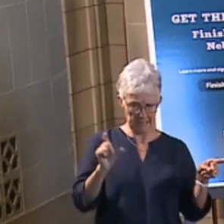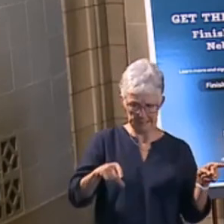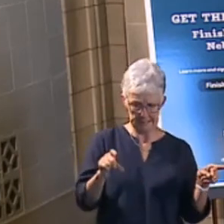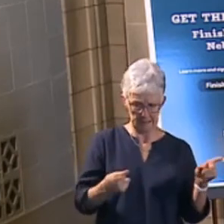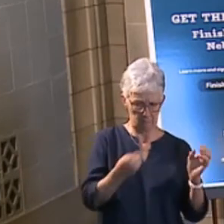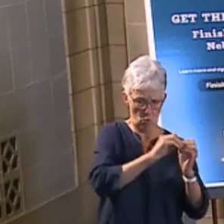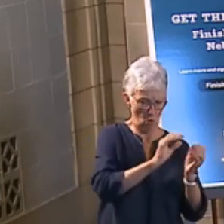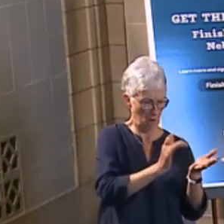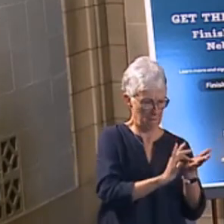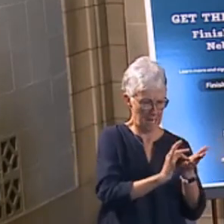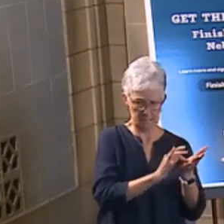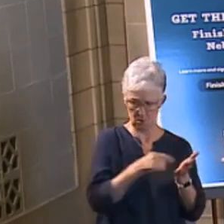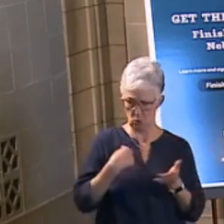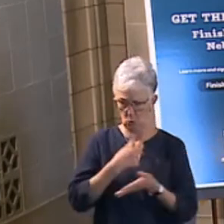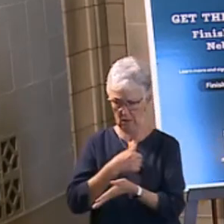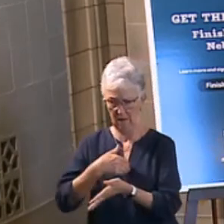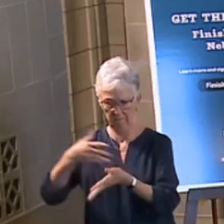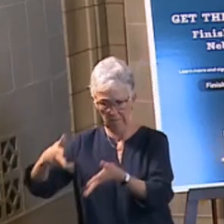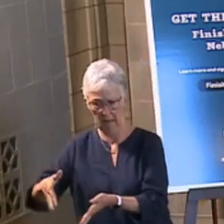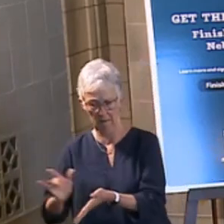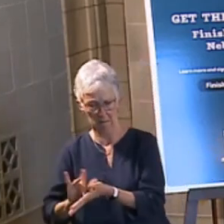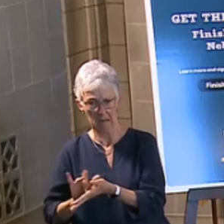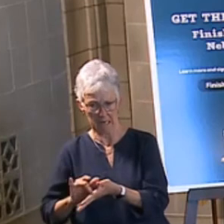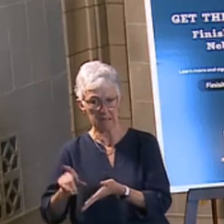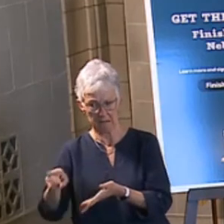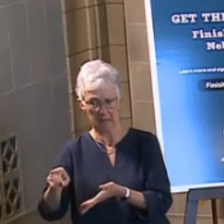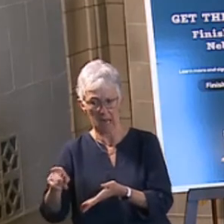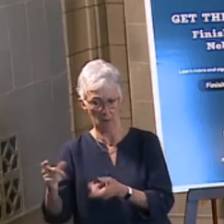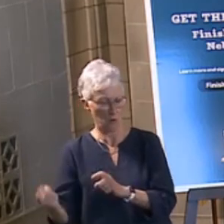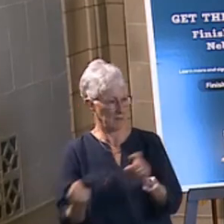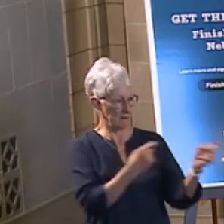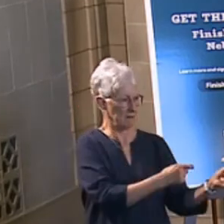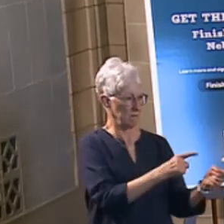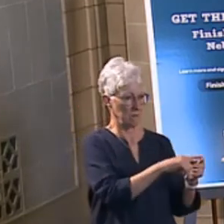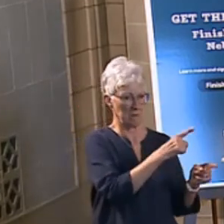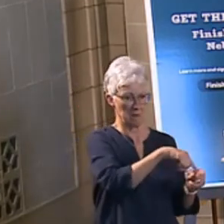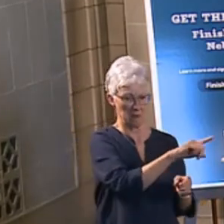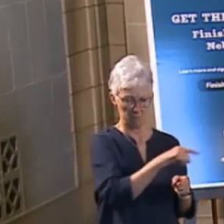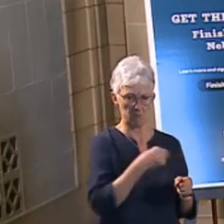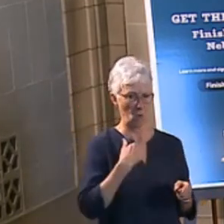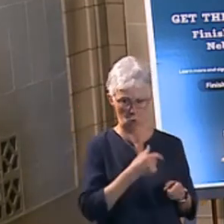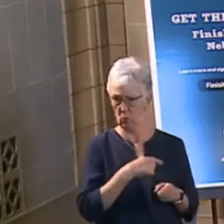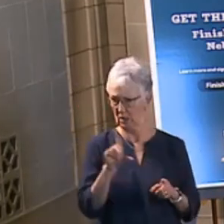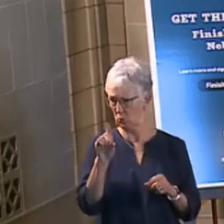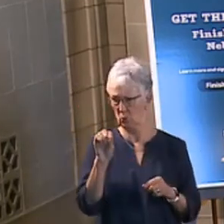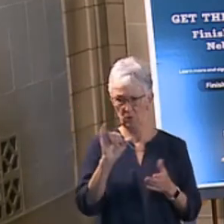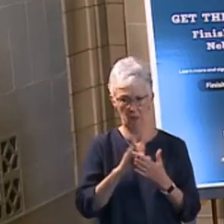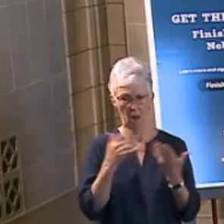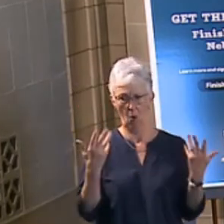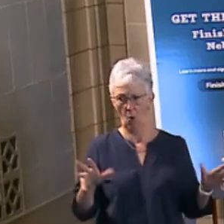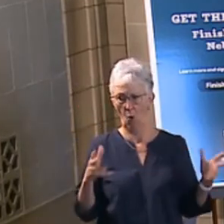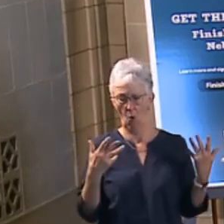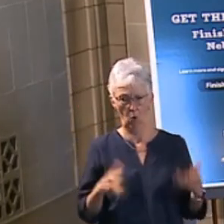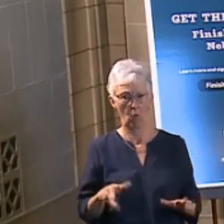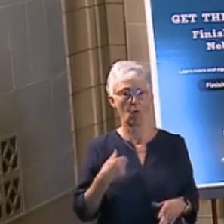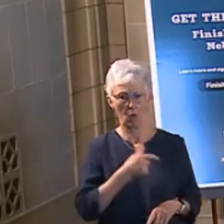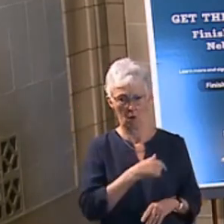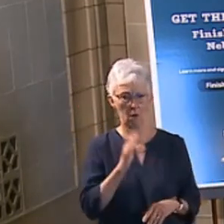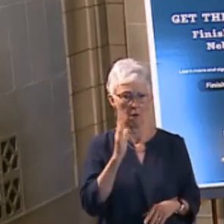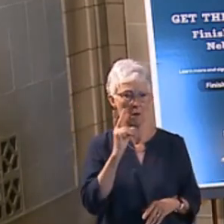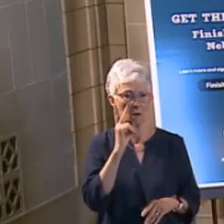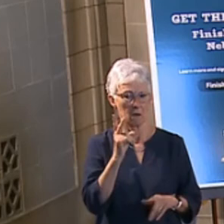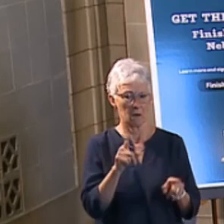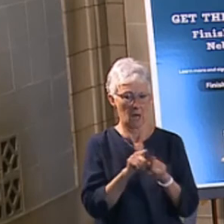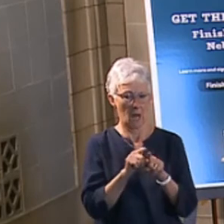around to be able to do that. So we actually are doing that already and we'll continue to do that as we see, for example, maybe more demand for seniors